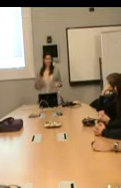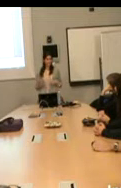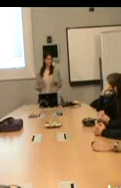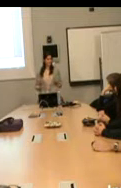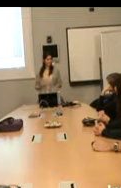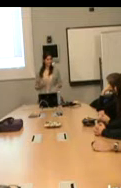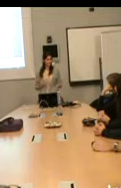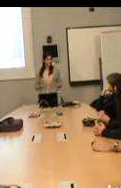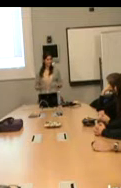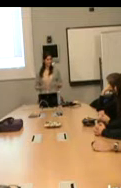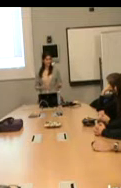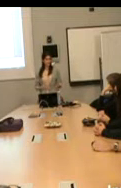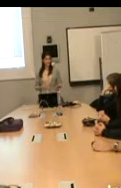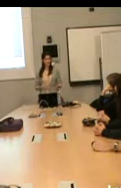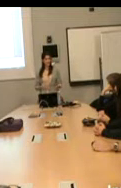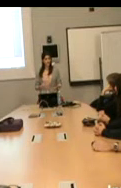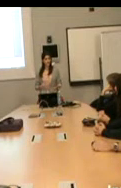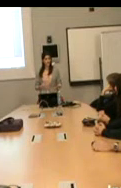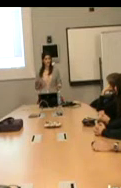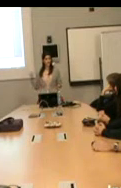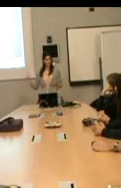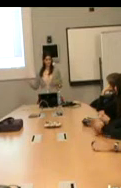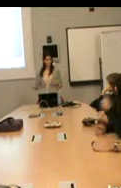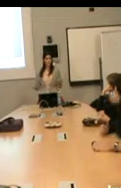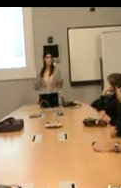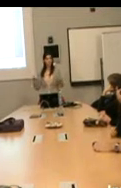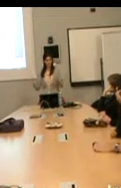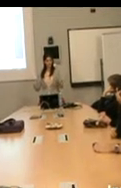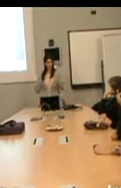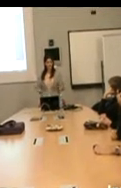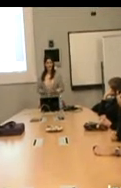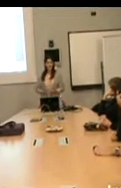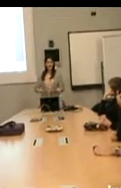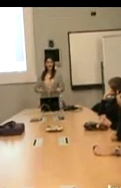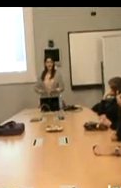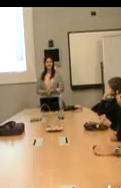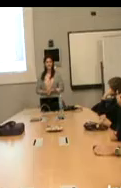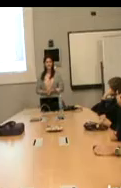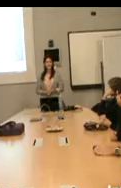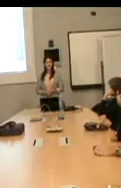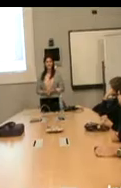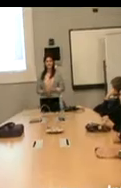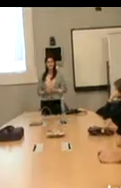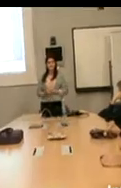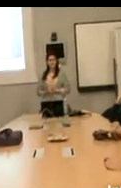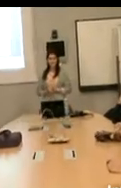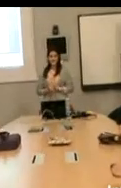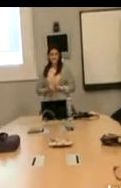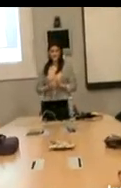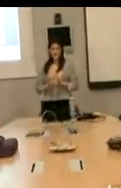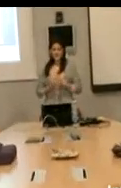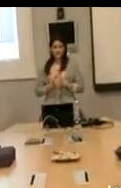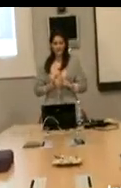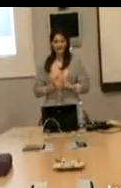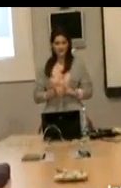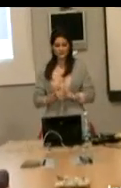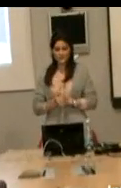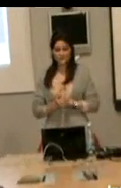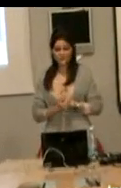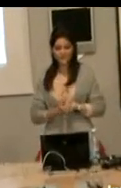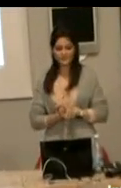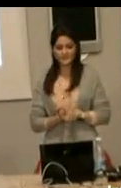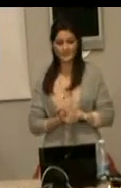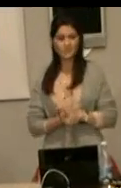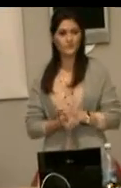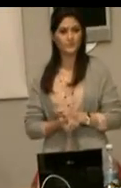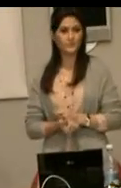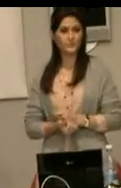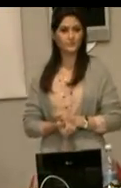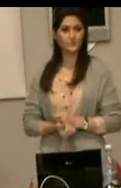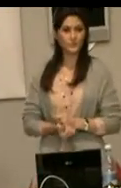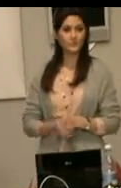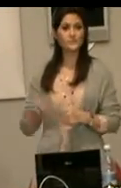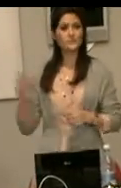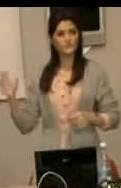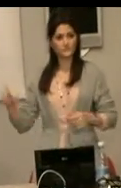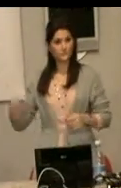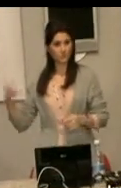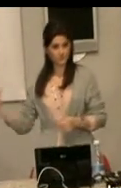using our hands before communicating with other people. And after that, deaf people started to